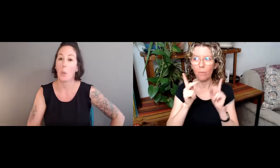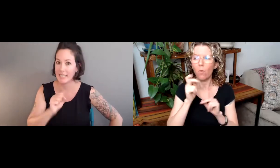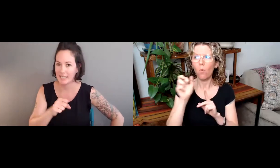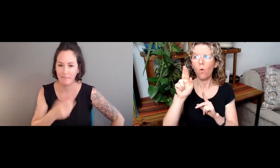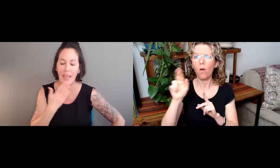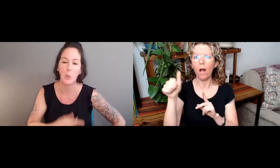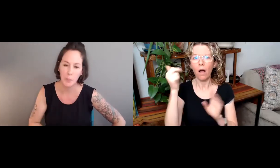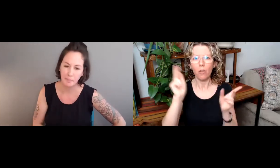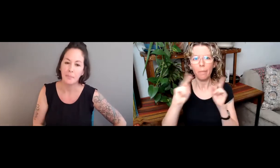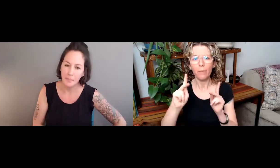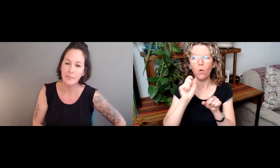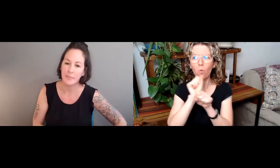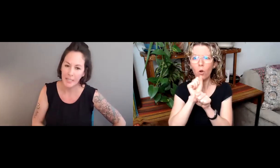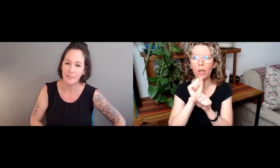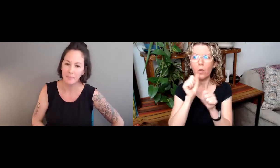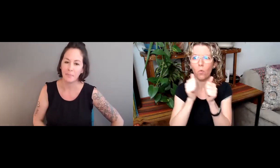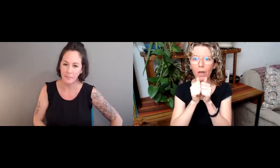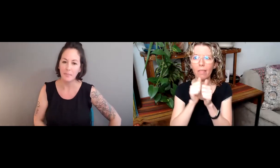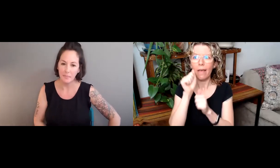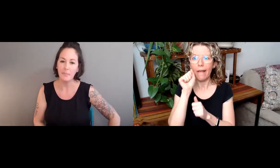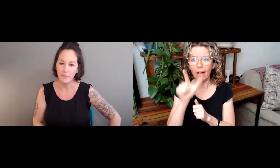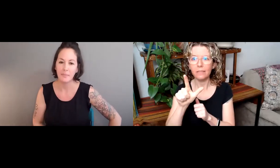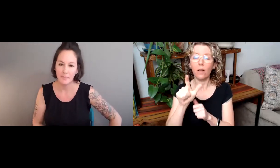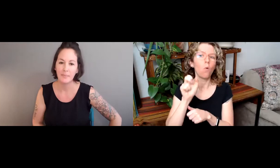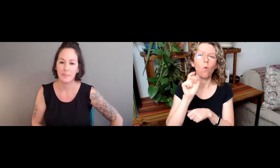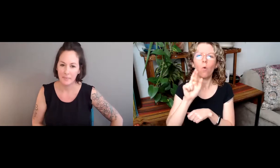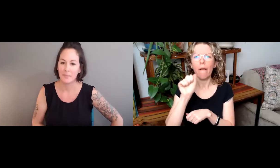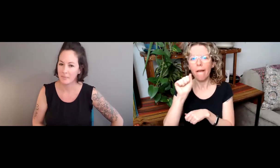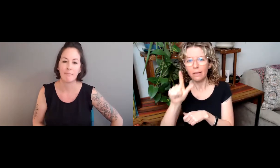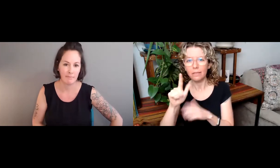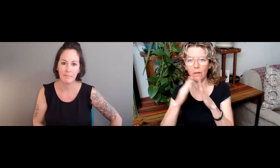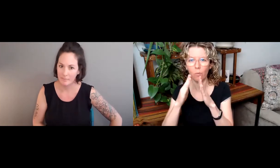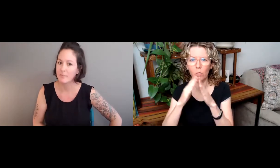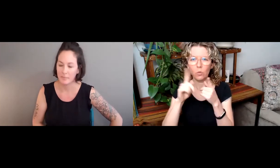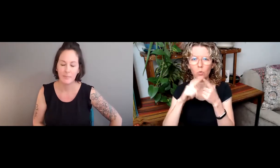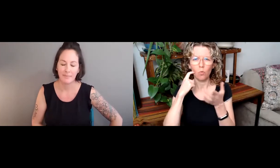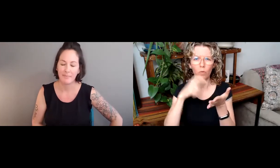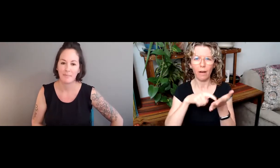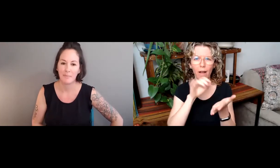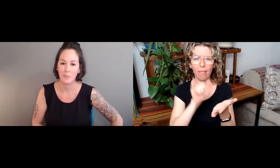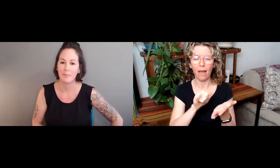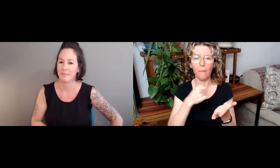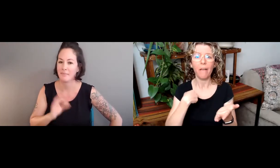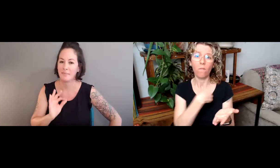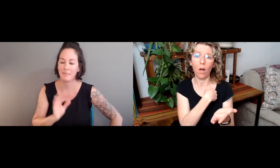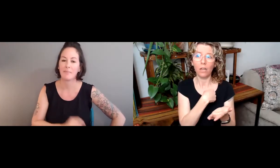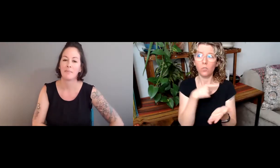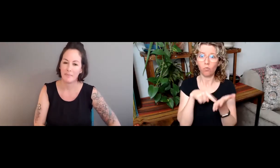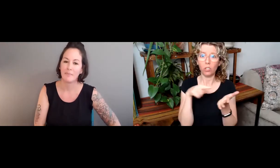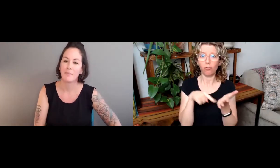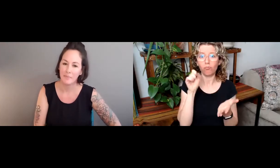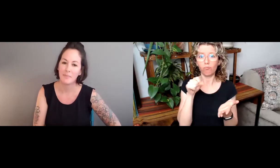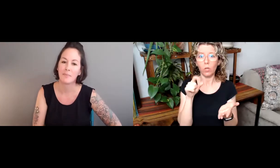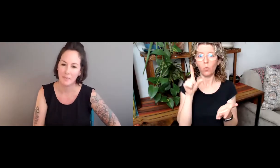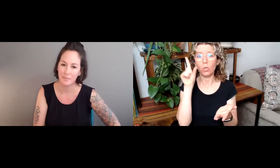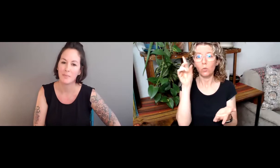And why is it important for technology people or people who are working with ASL and ASL communities to